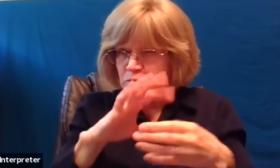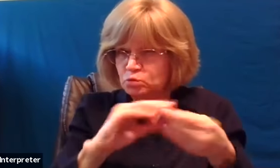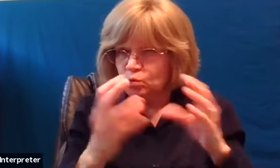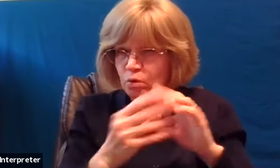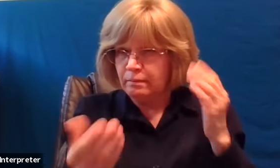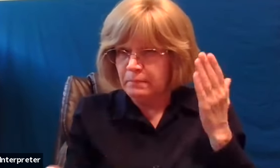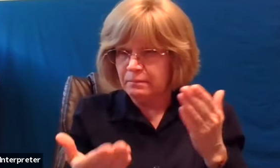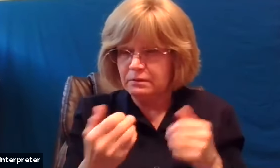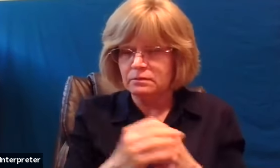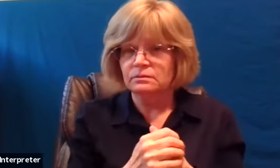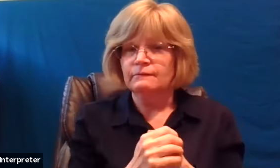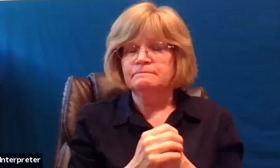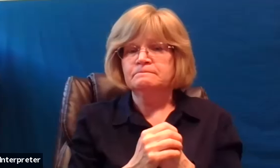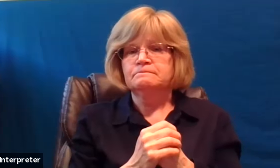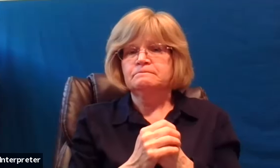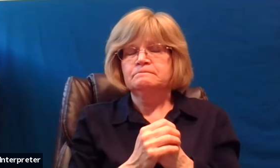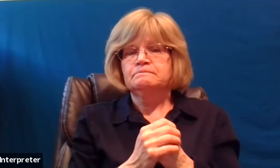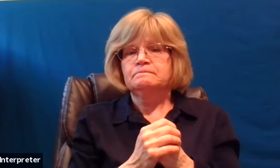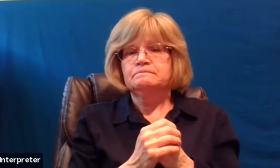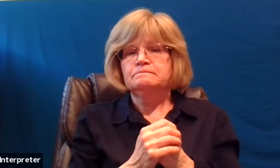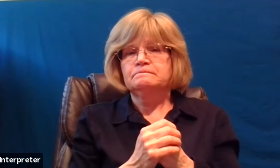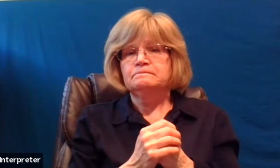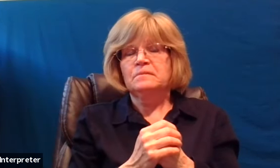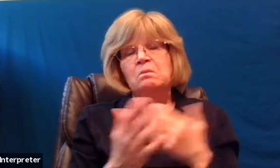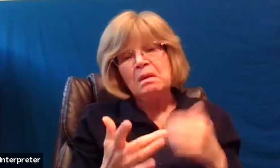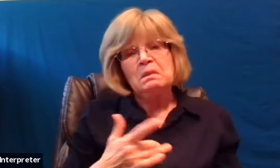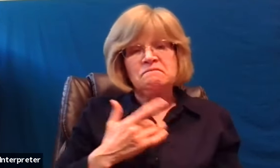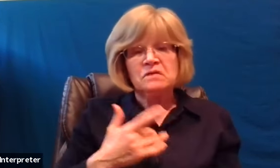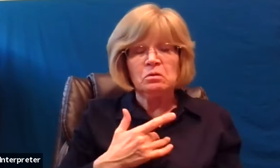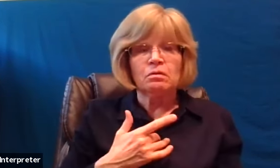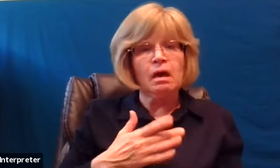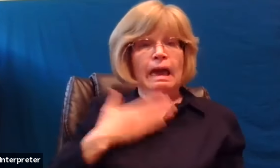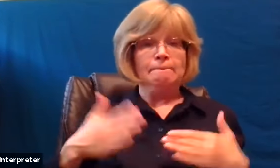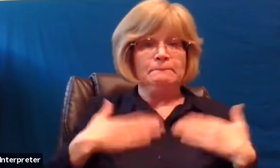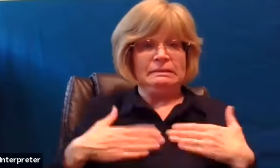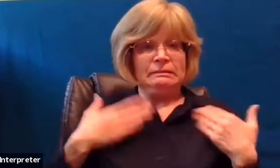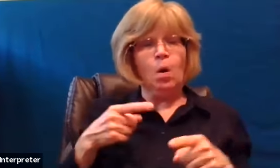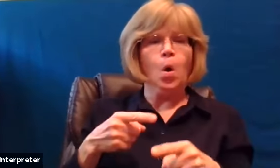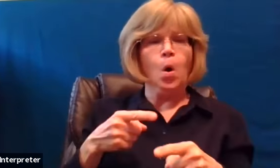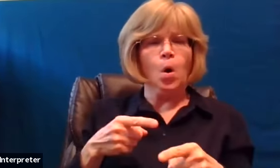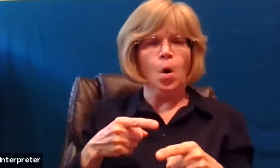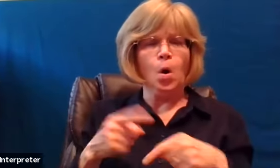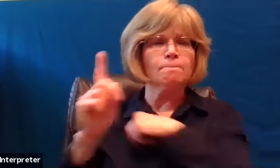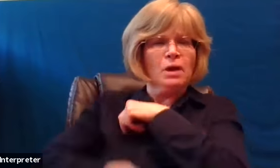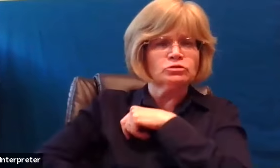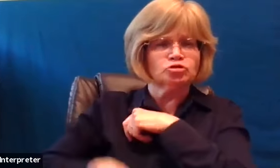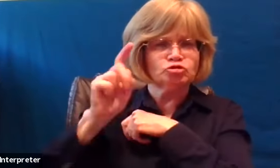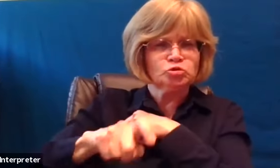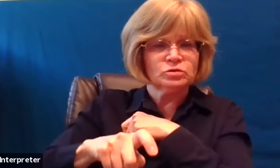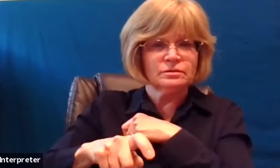and even if we do like the fact that the first servant gets his comeuppance the king comes off as the